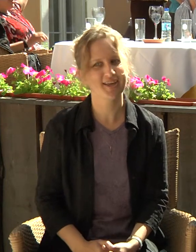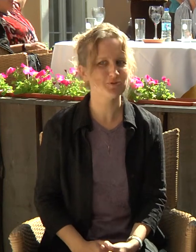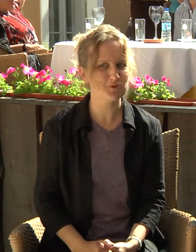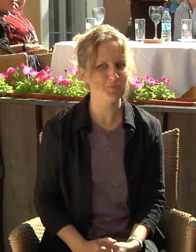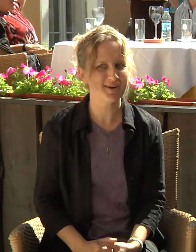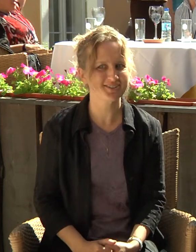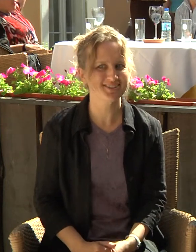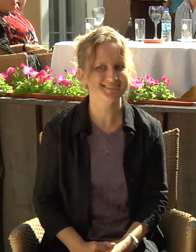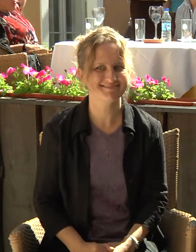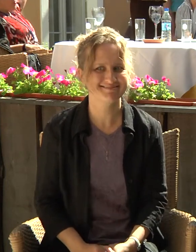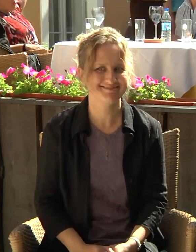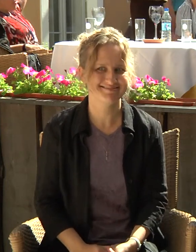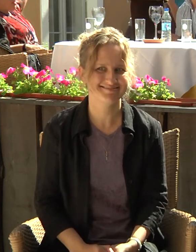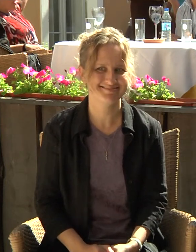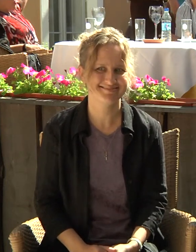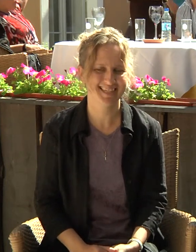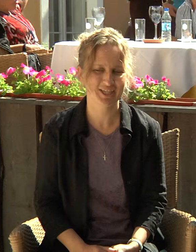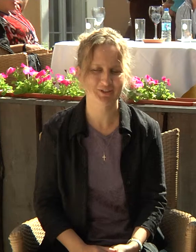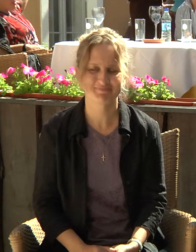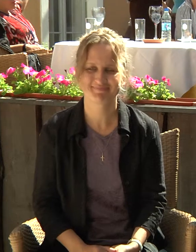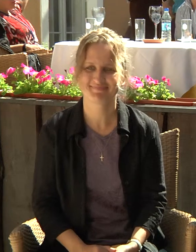Thank you so much. Thank you.